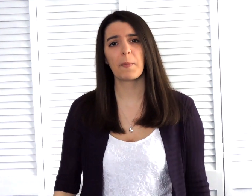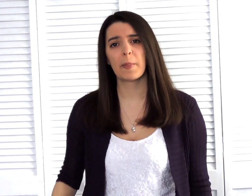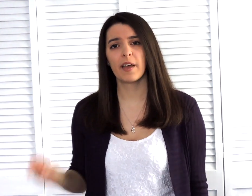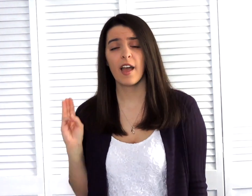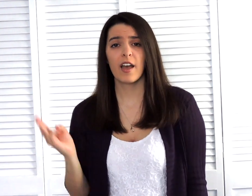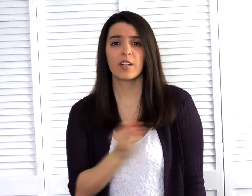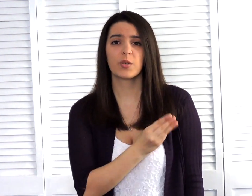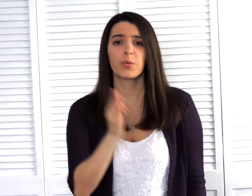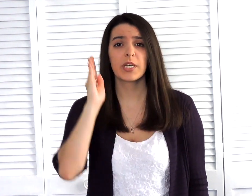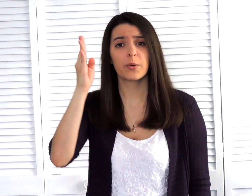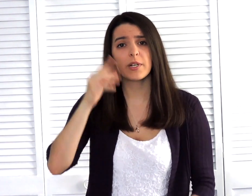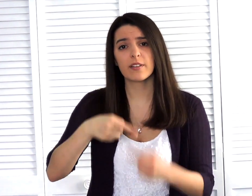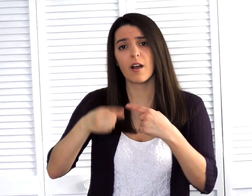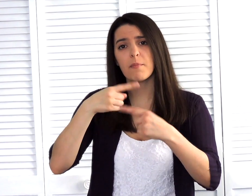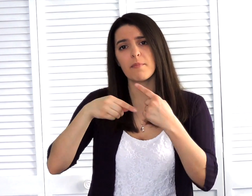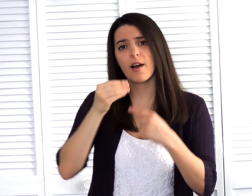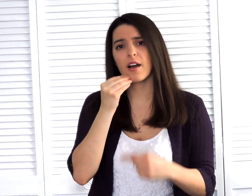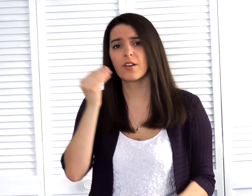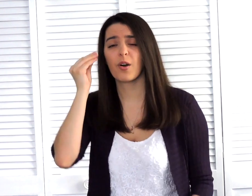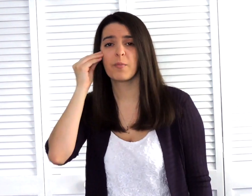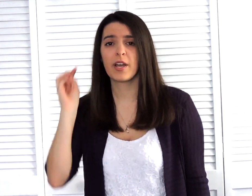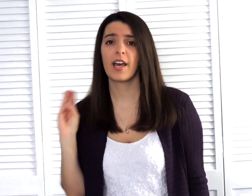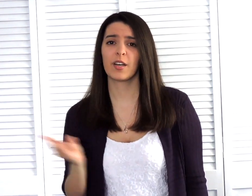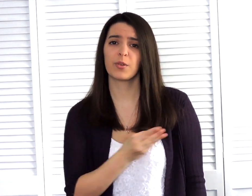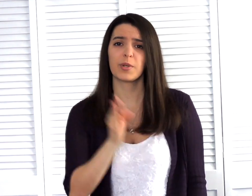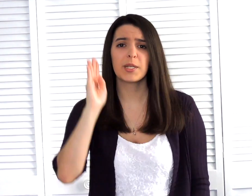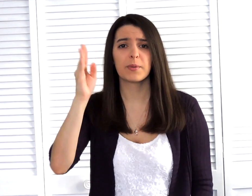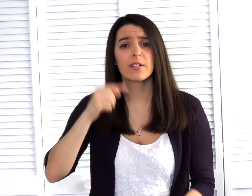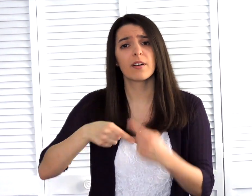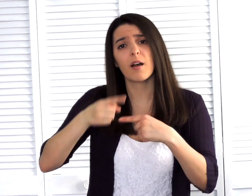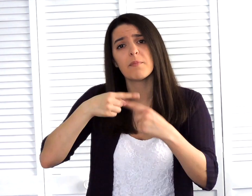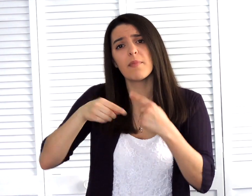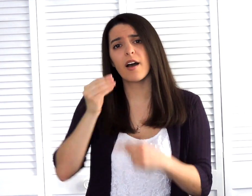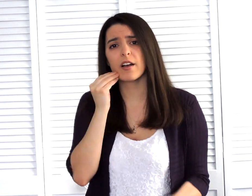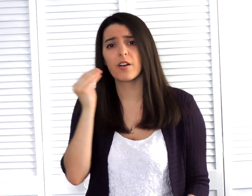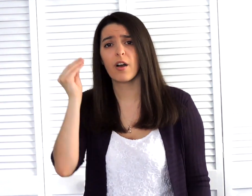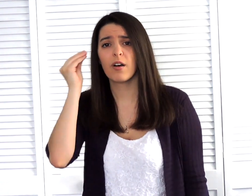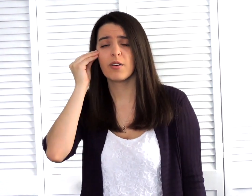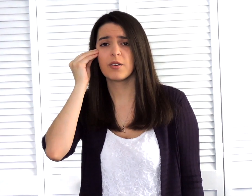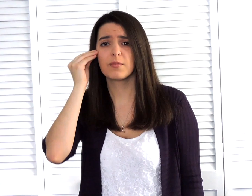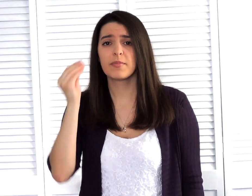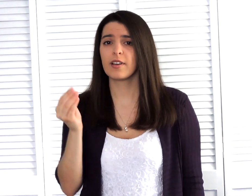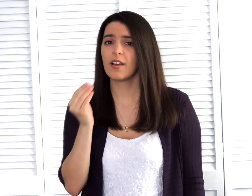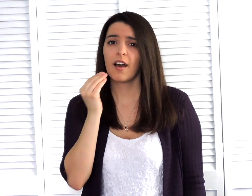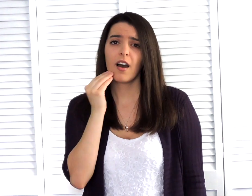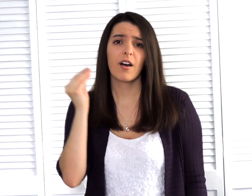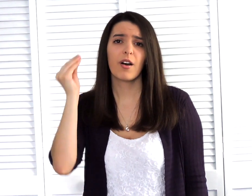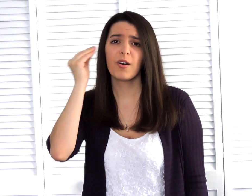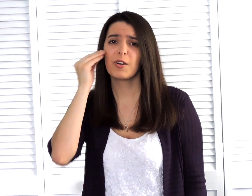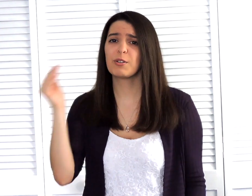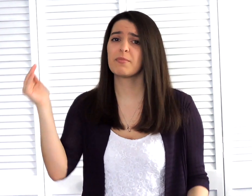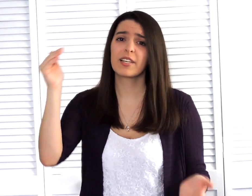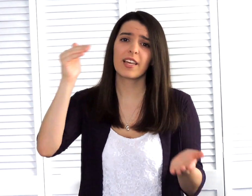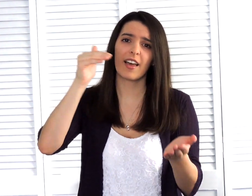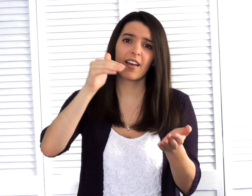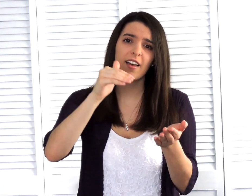And we will come back home And we will come back home Home again